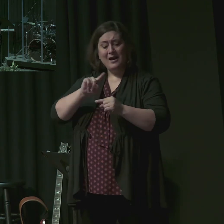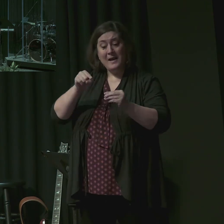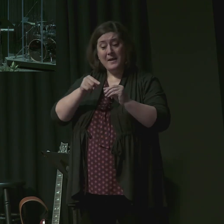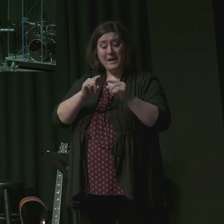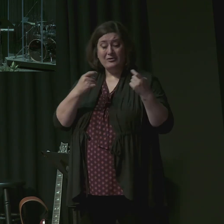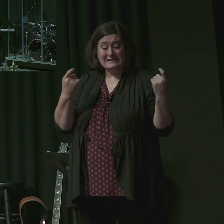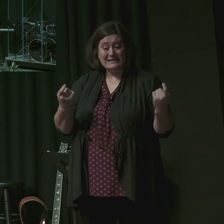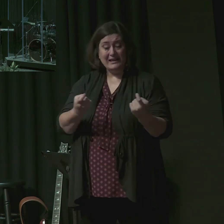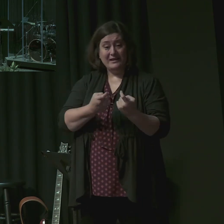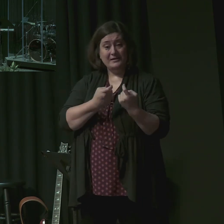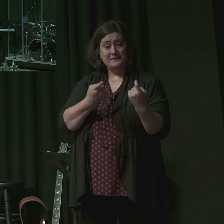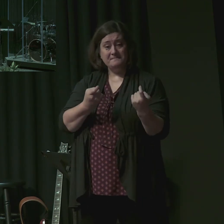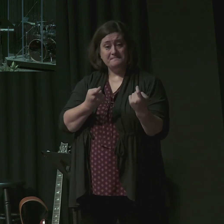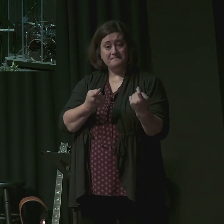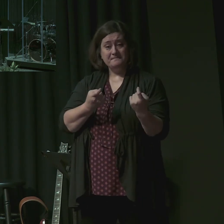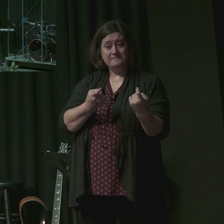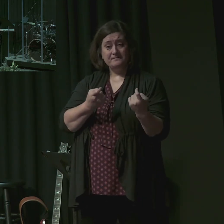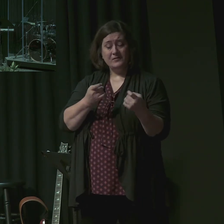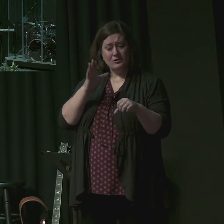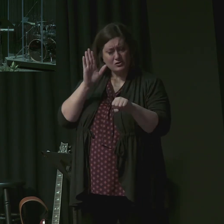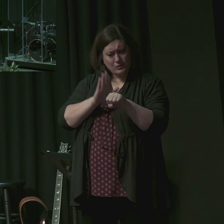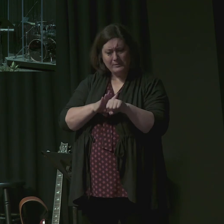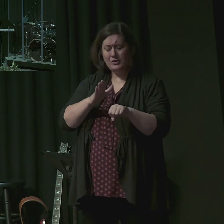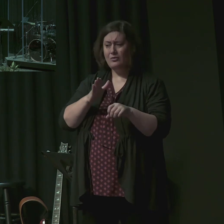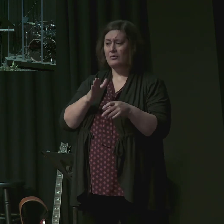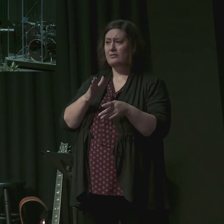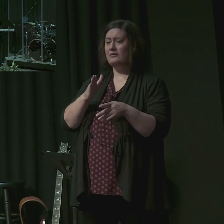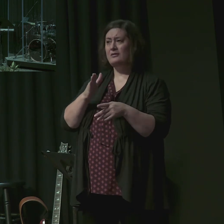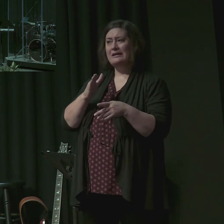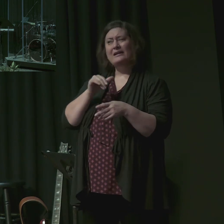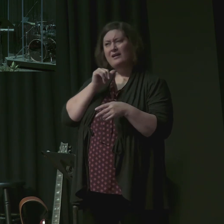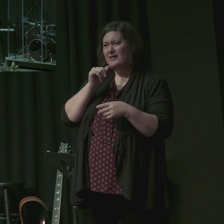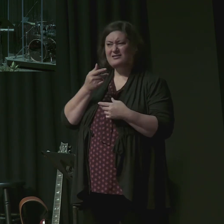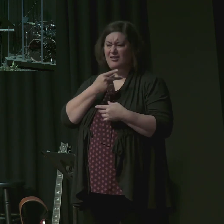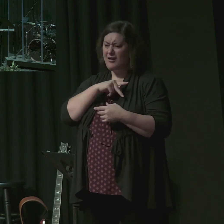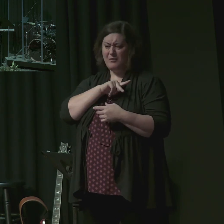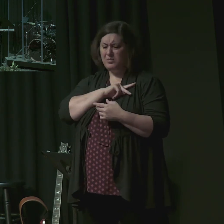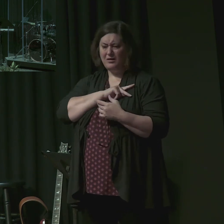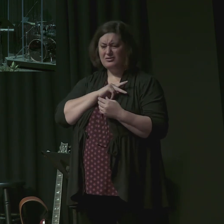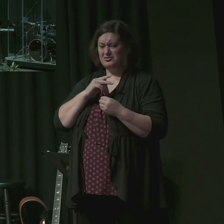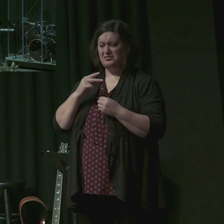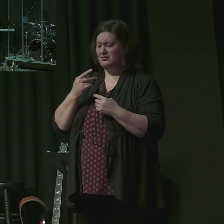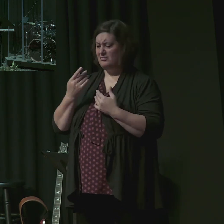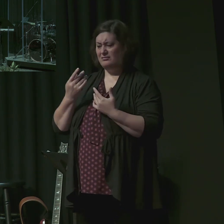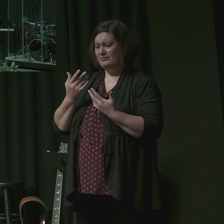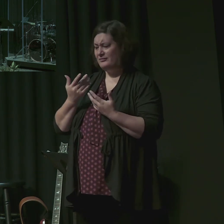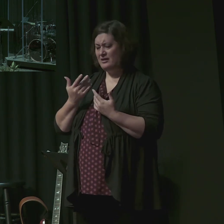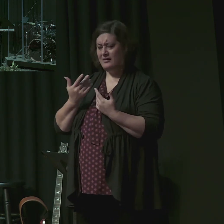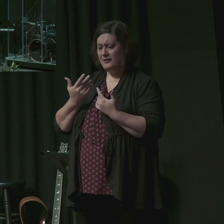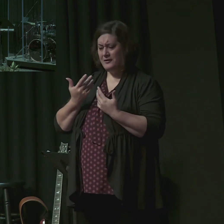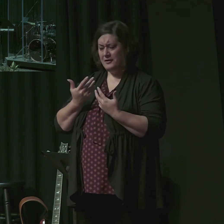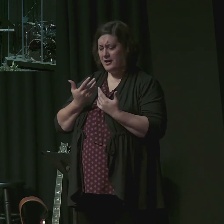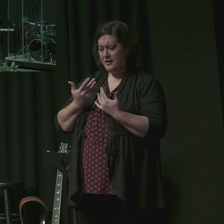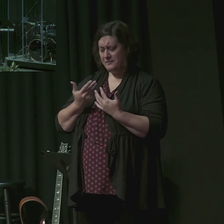sin and its effect on people's lives. We must rebuke, not because of some personal affront, God forbid,